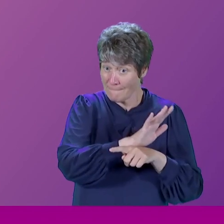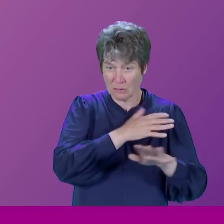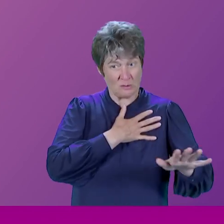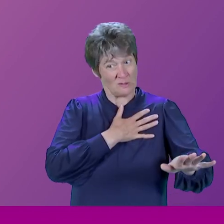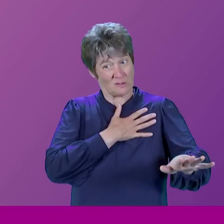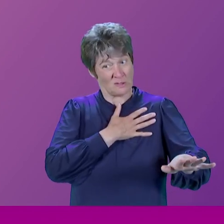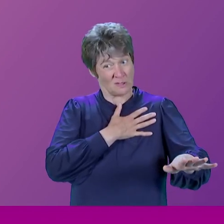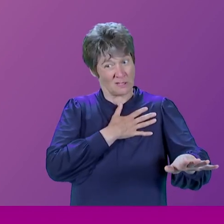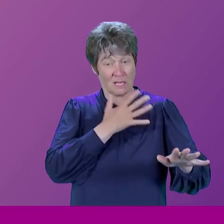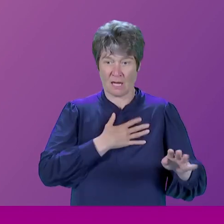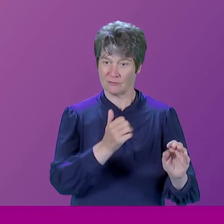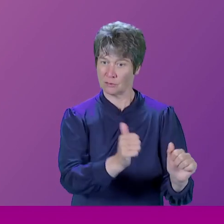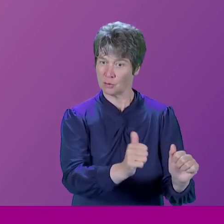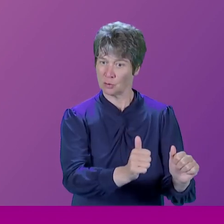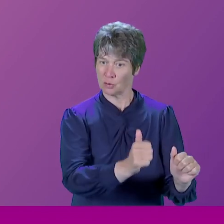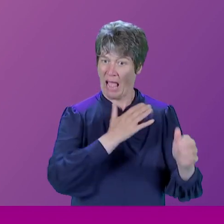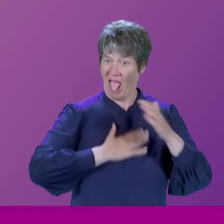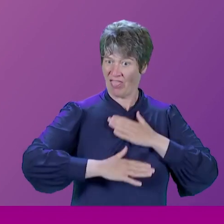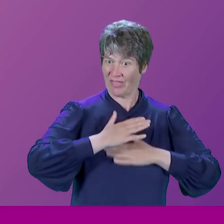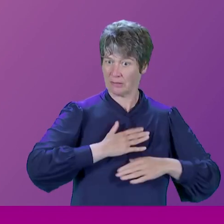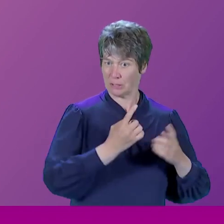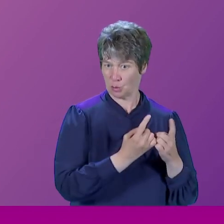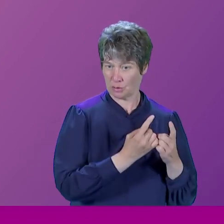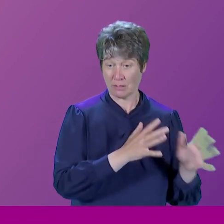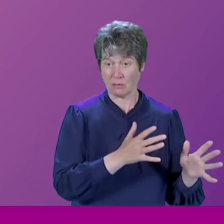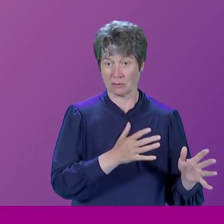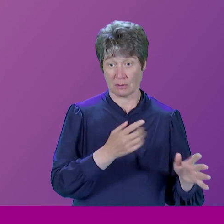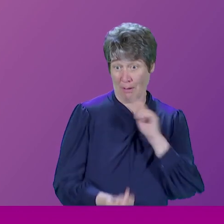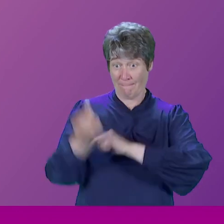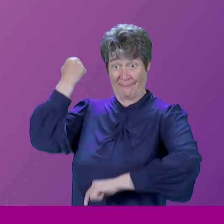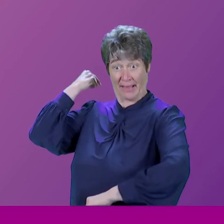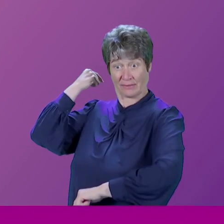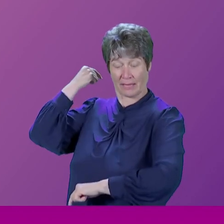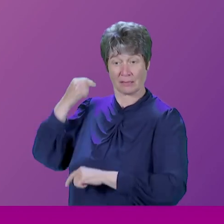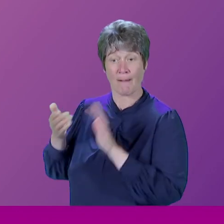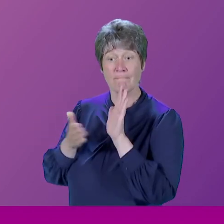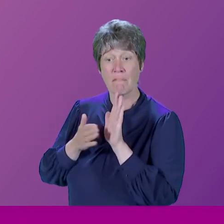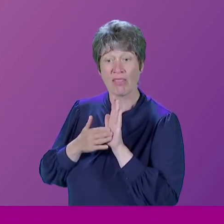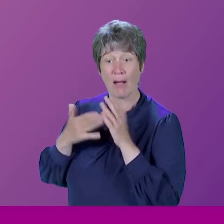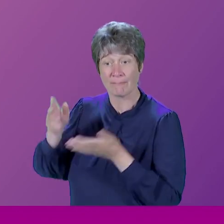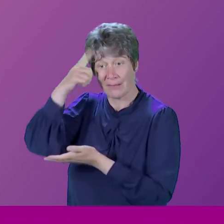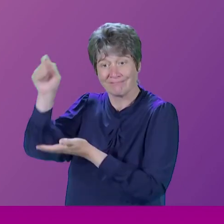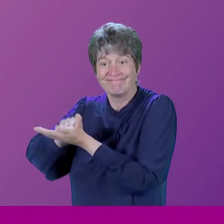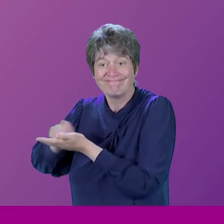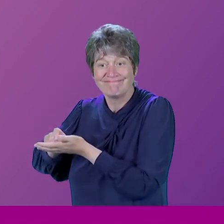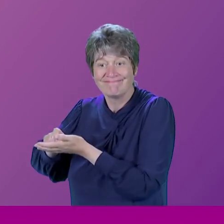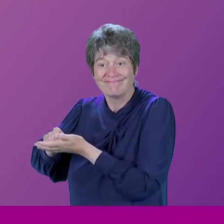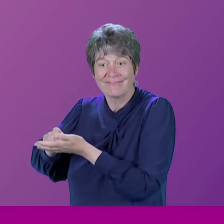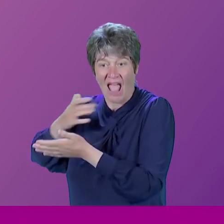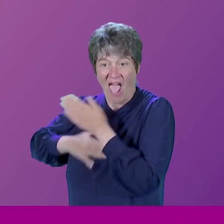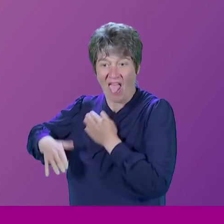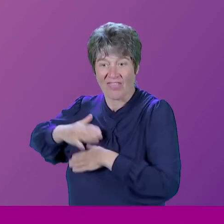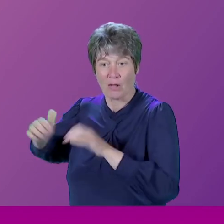the mother signed the approval for the children to participate. I think even the father did, because